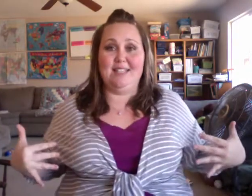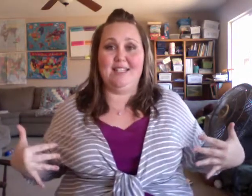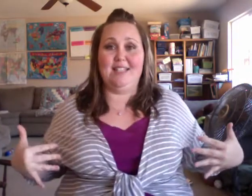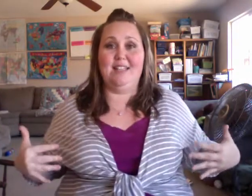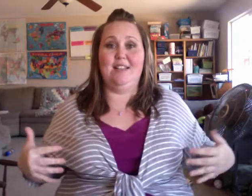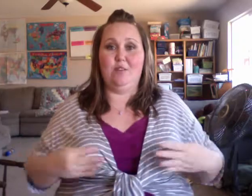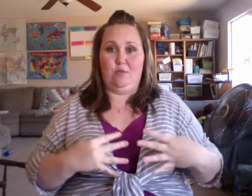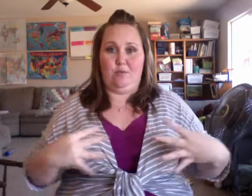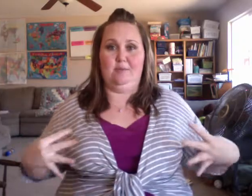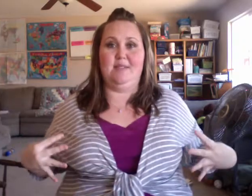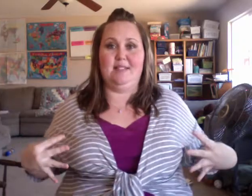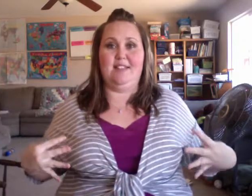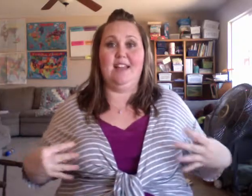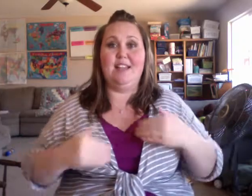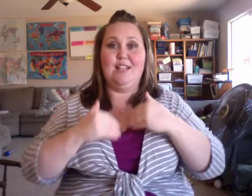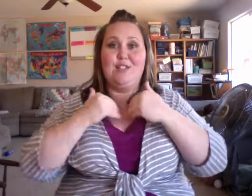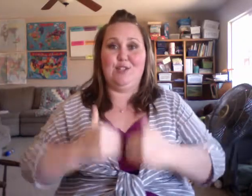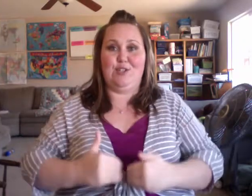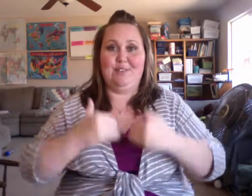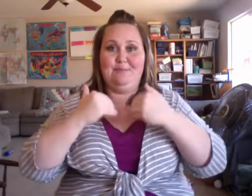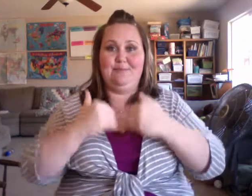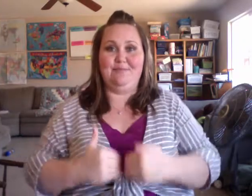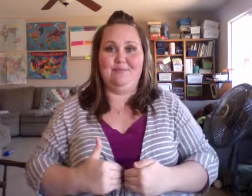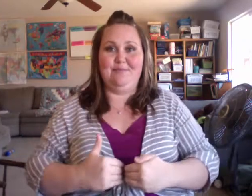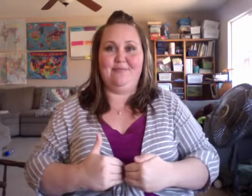and sternum. It's We'll you.